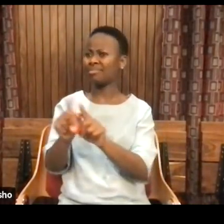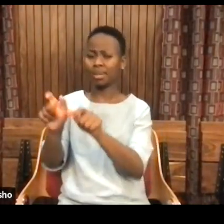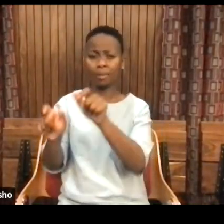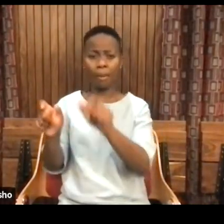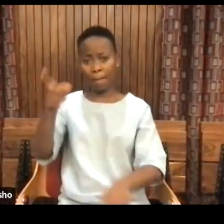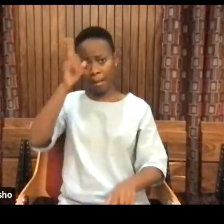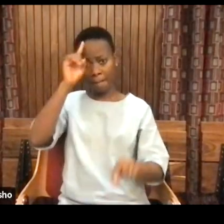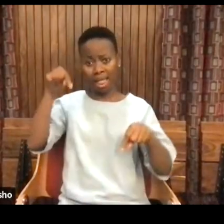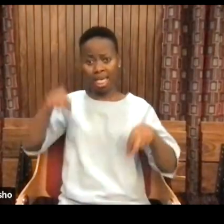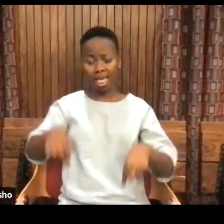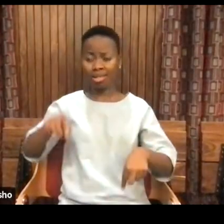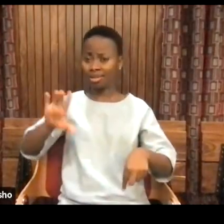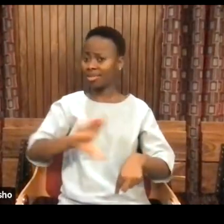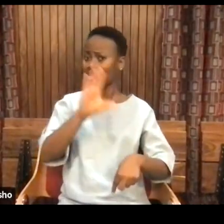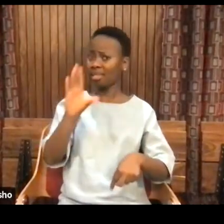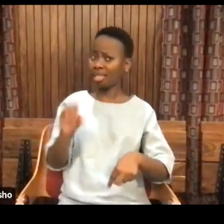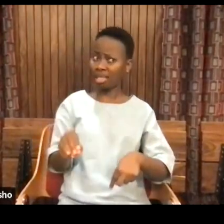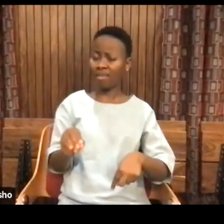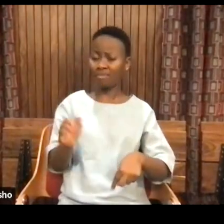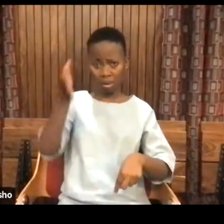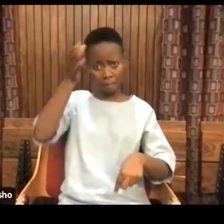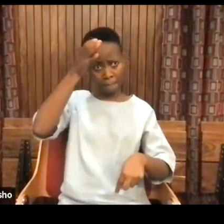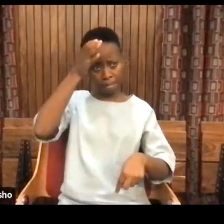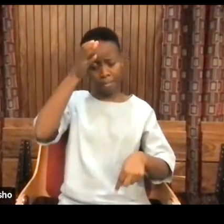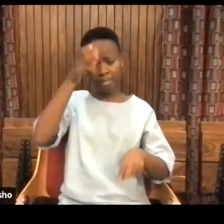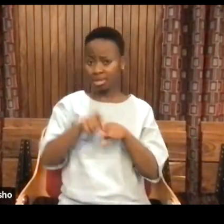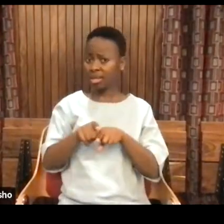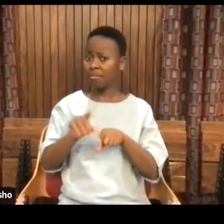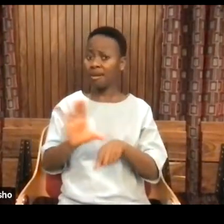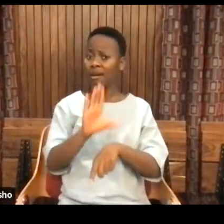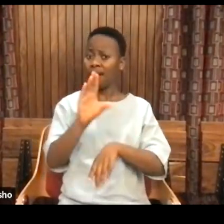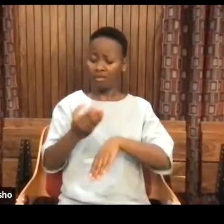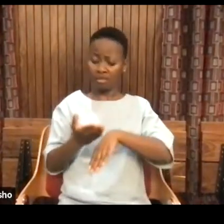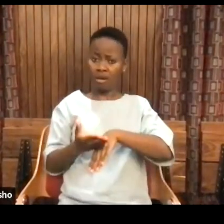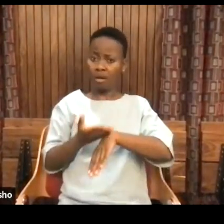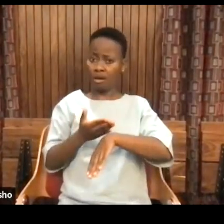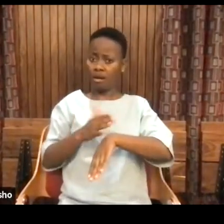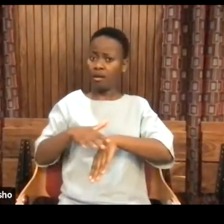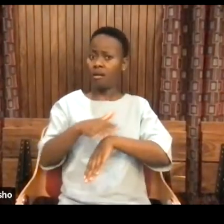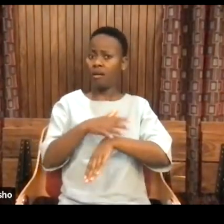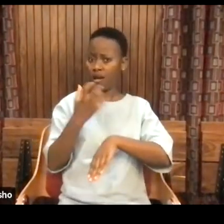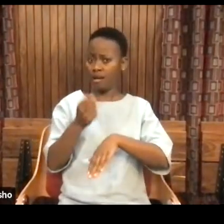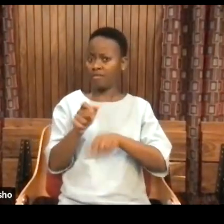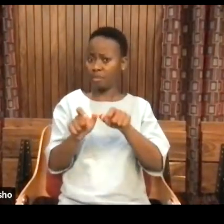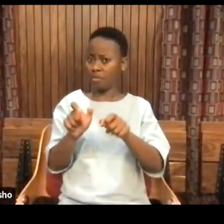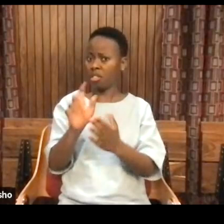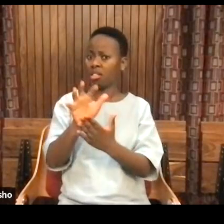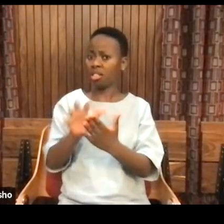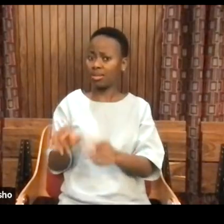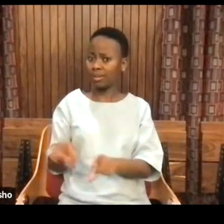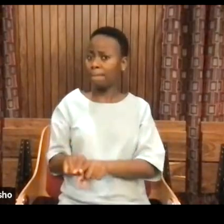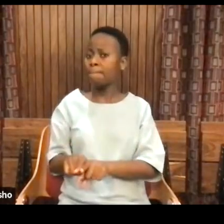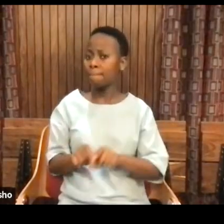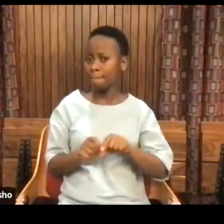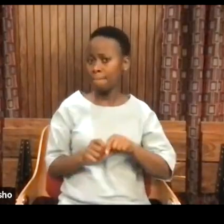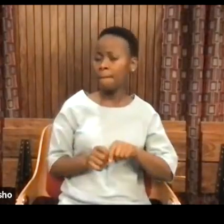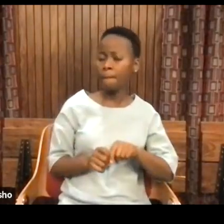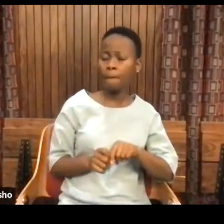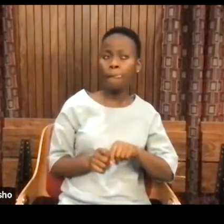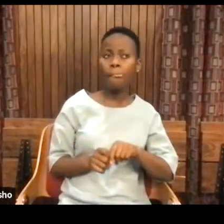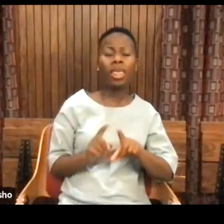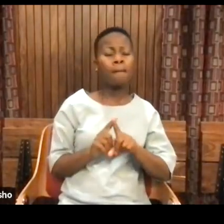There's so many, I can name others across the continent who argue this. What they were struggling with